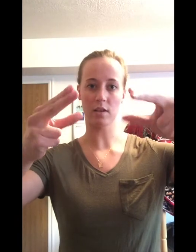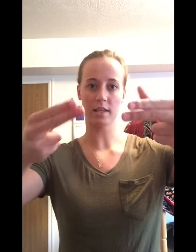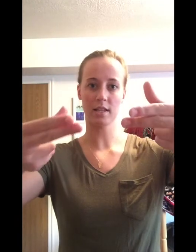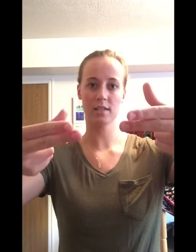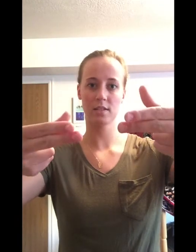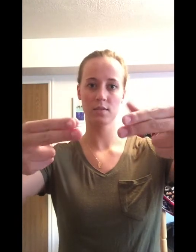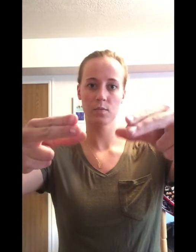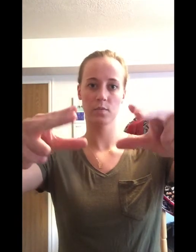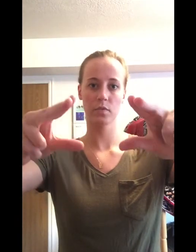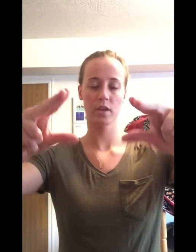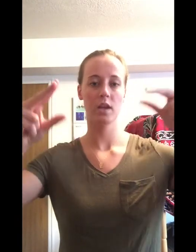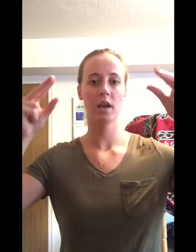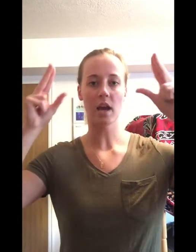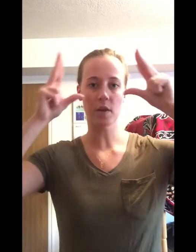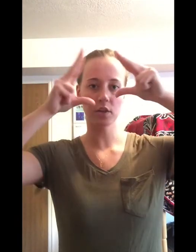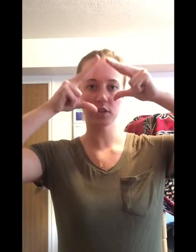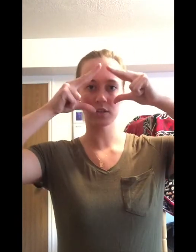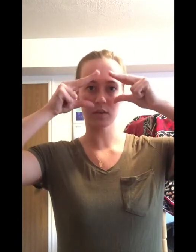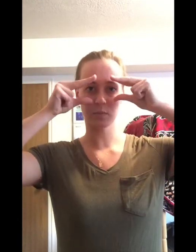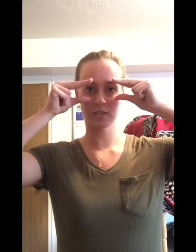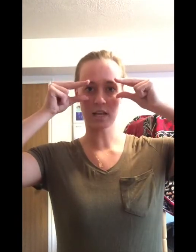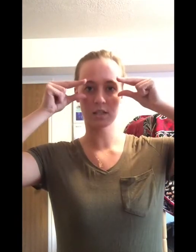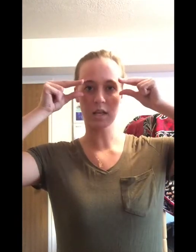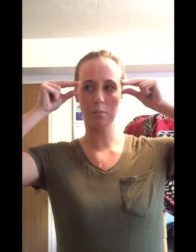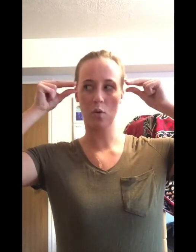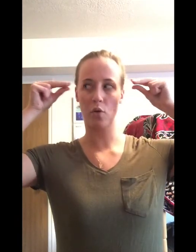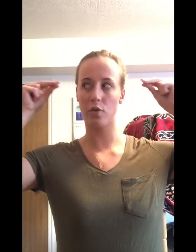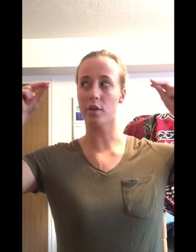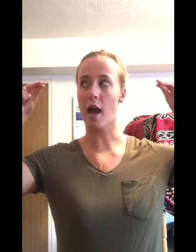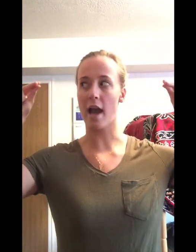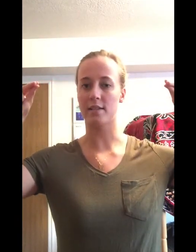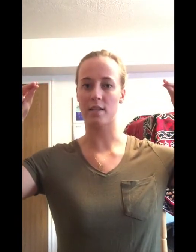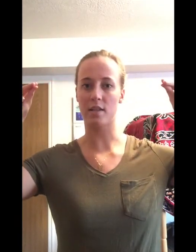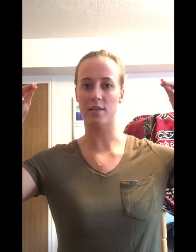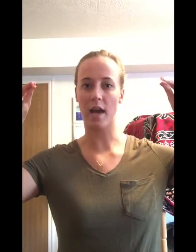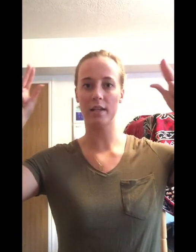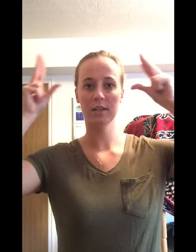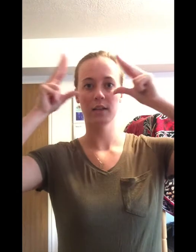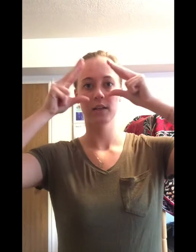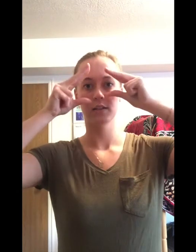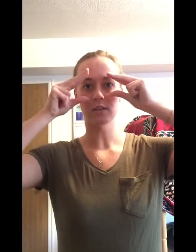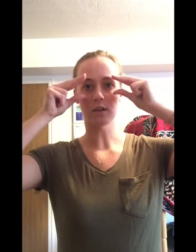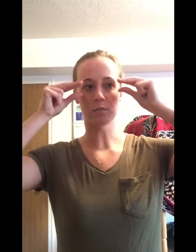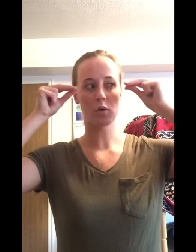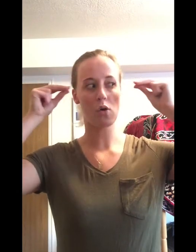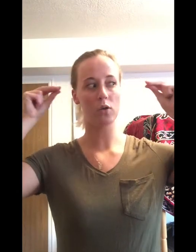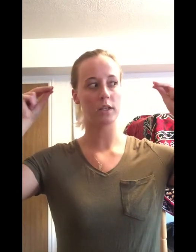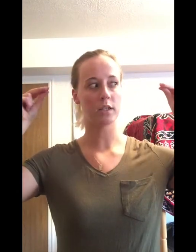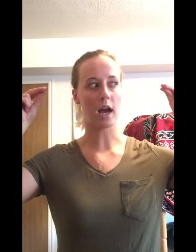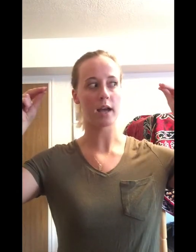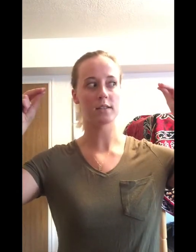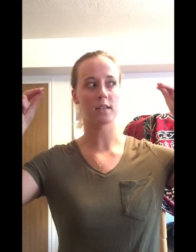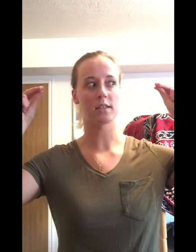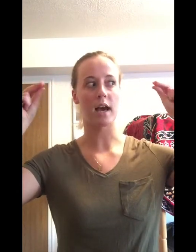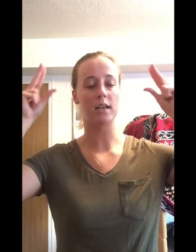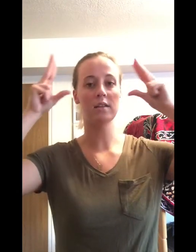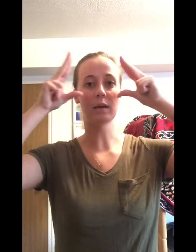like this, and then you're just going to pretend to like pull your eyes to the side. So again, pulling your eyes to the side, the